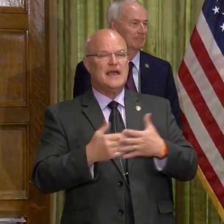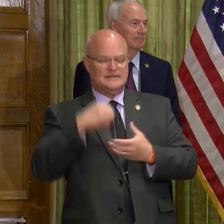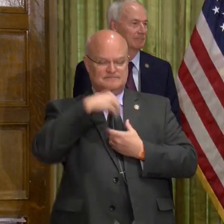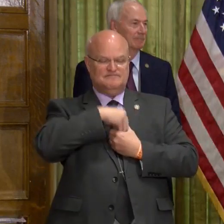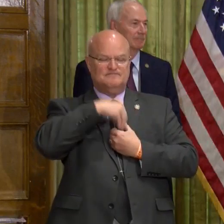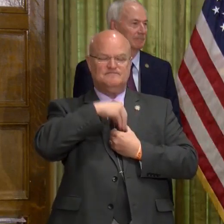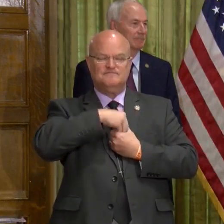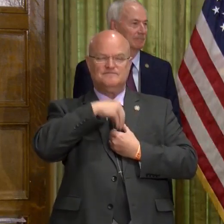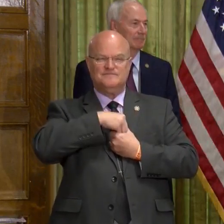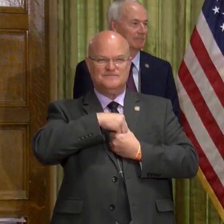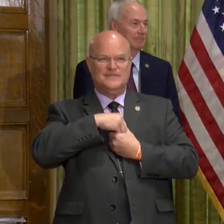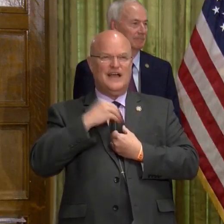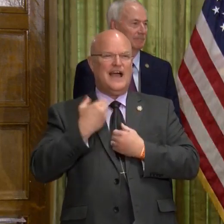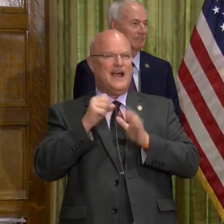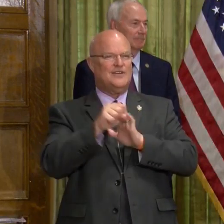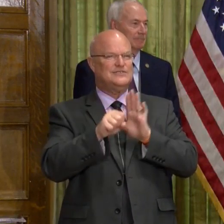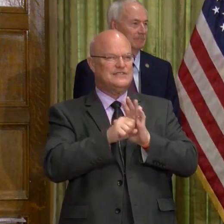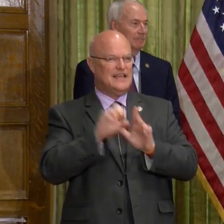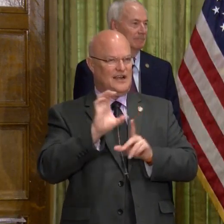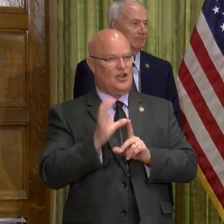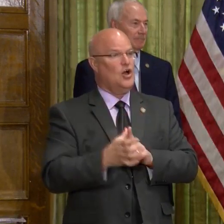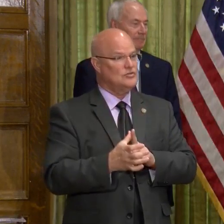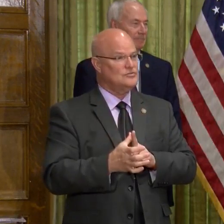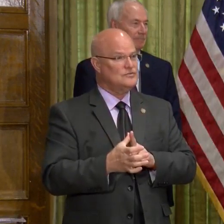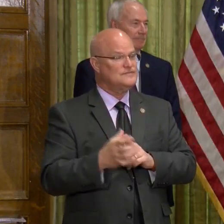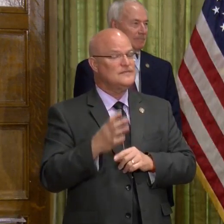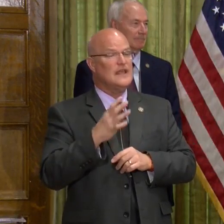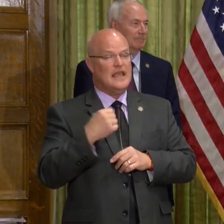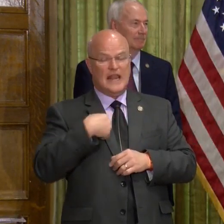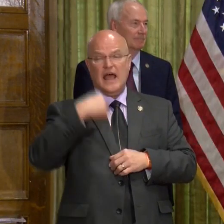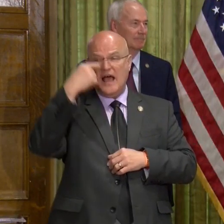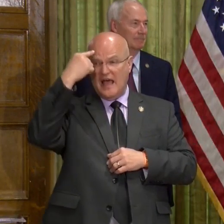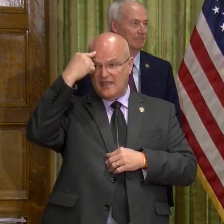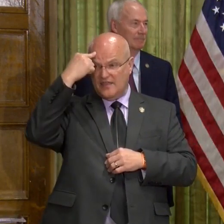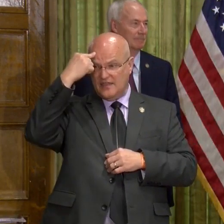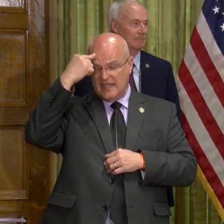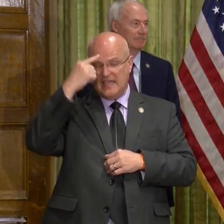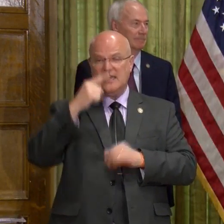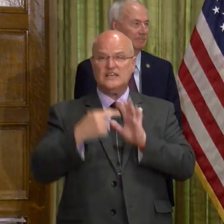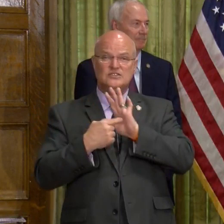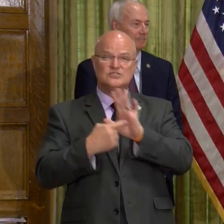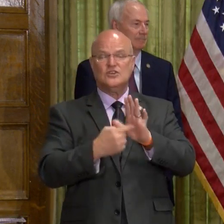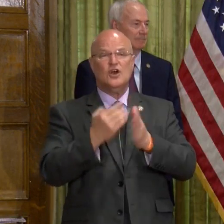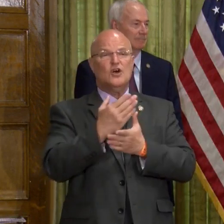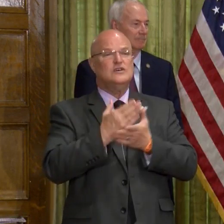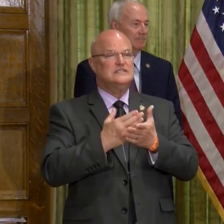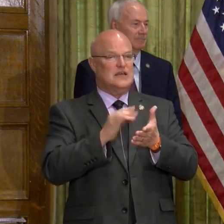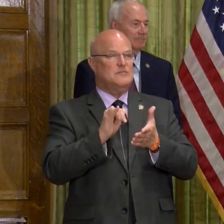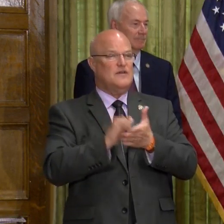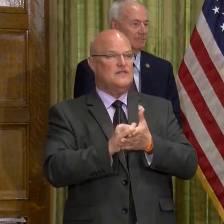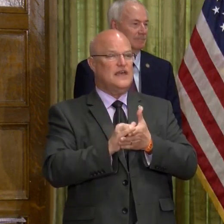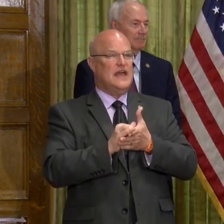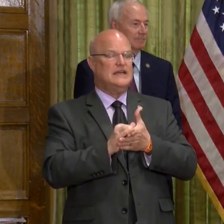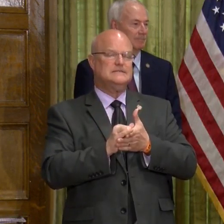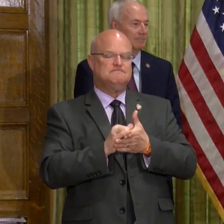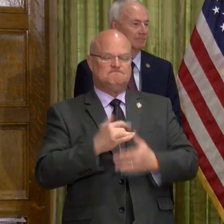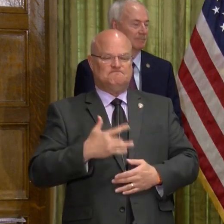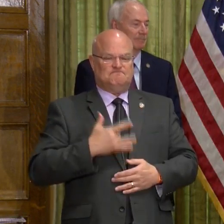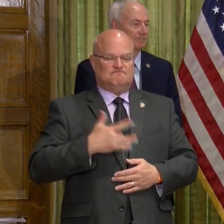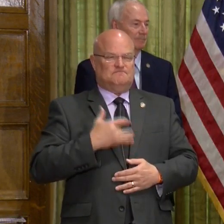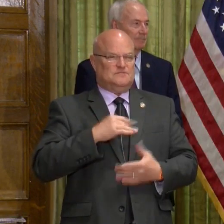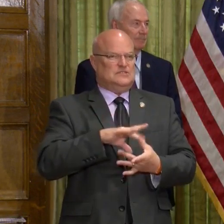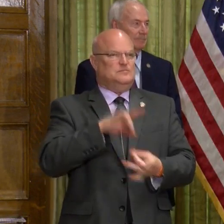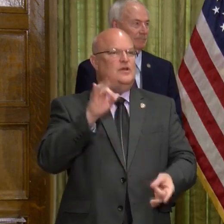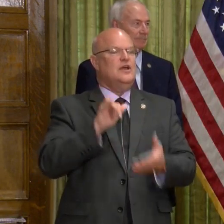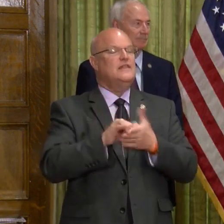trait that runs through our state and our culture. And I think it breeds some of that kind of entrepreneurial spirit